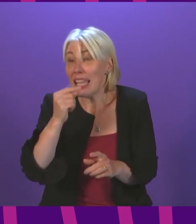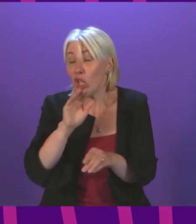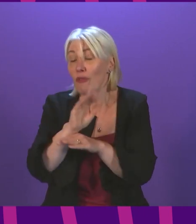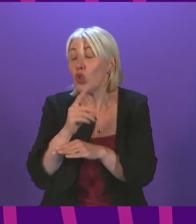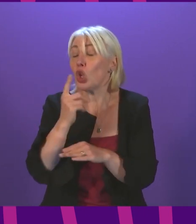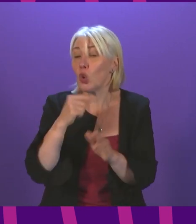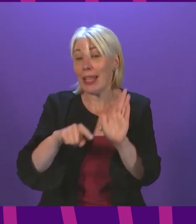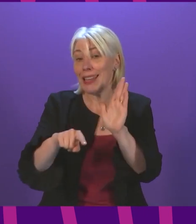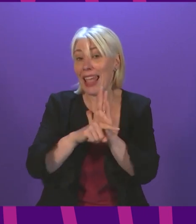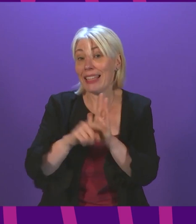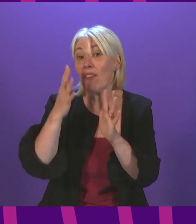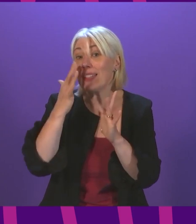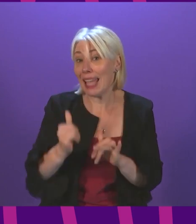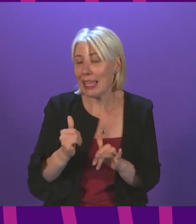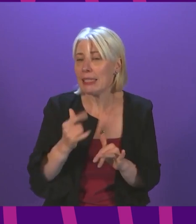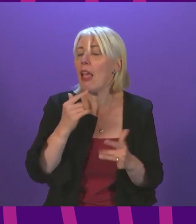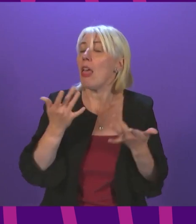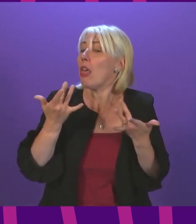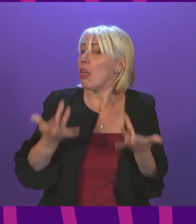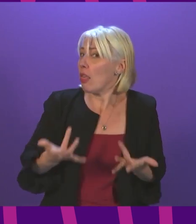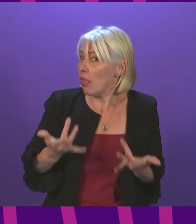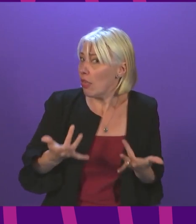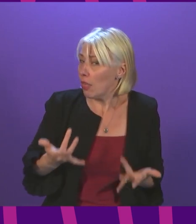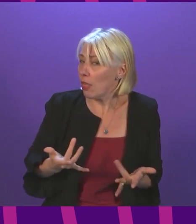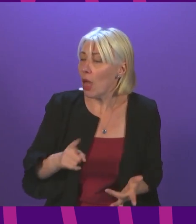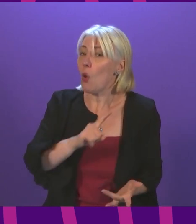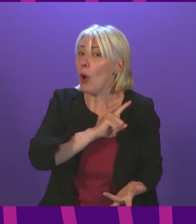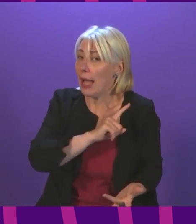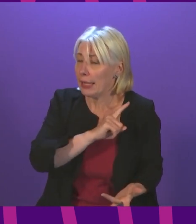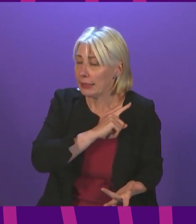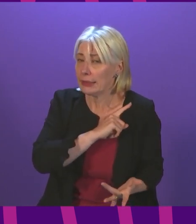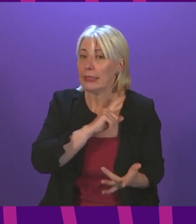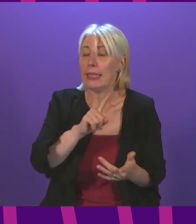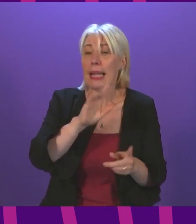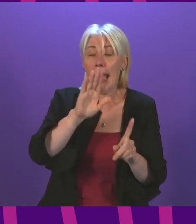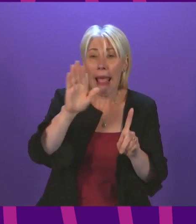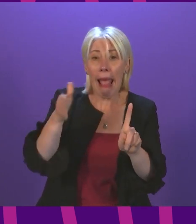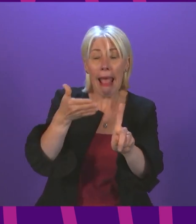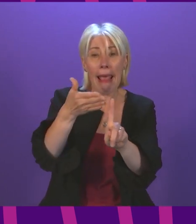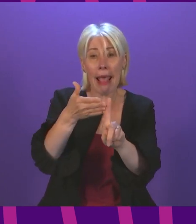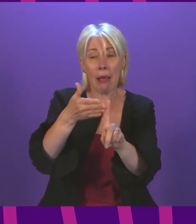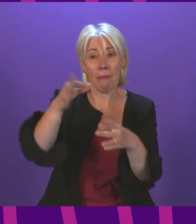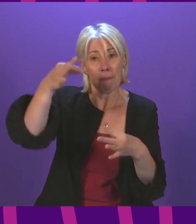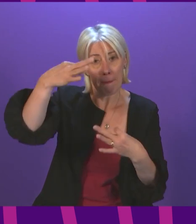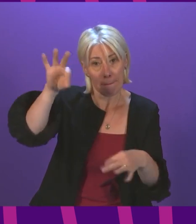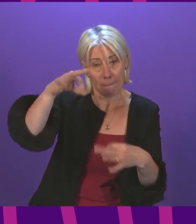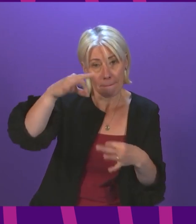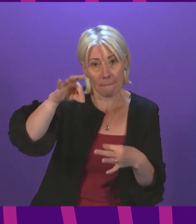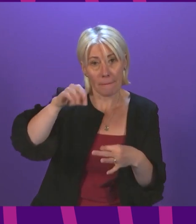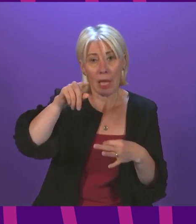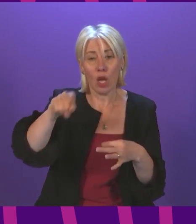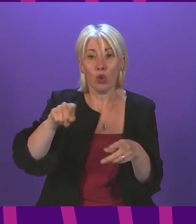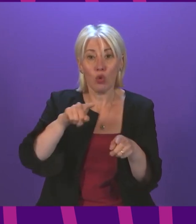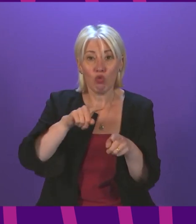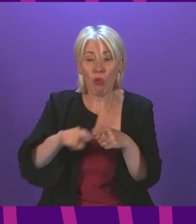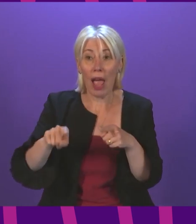the reason we are not doing that at this initial stage is that part of the objective of our Covid certification scheme is to